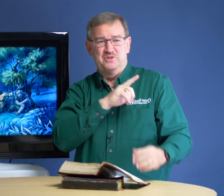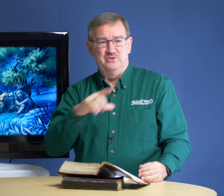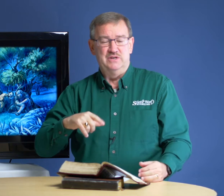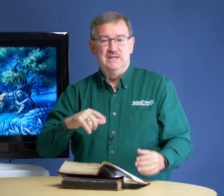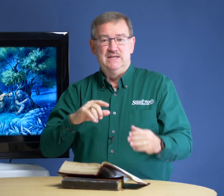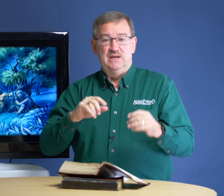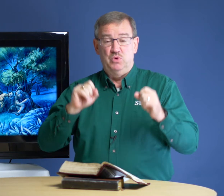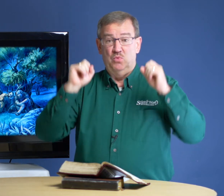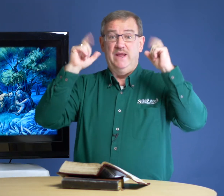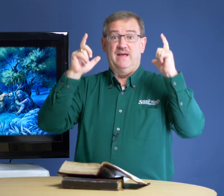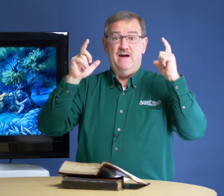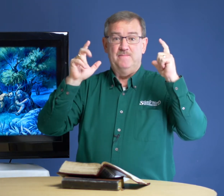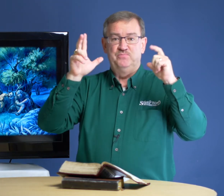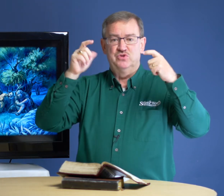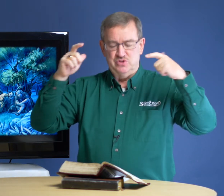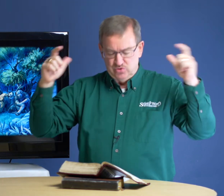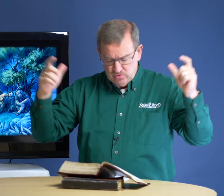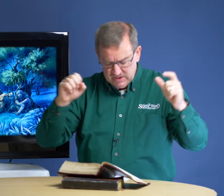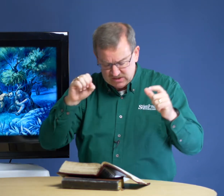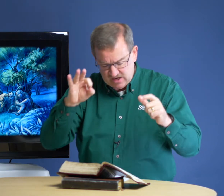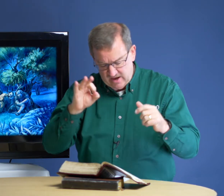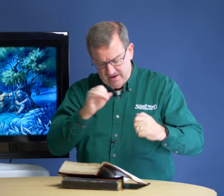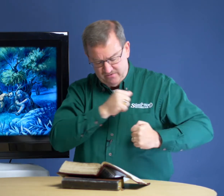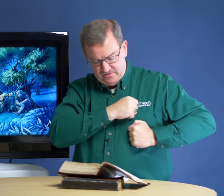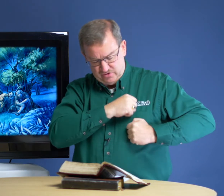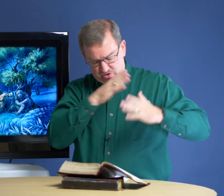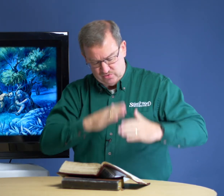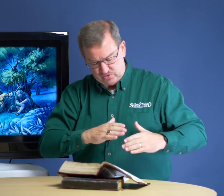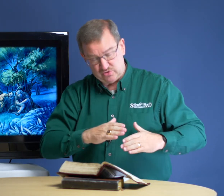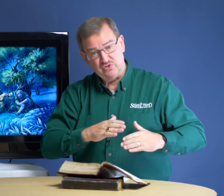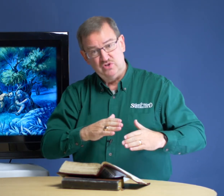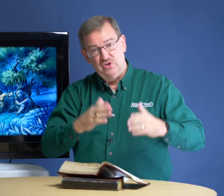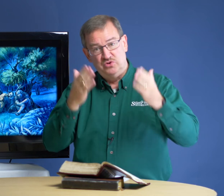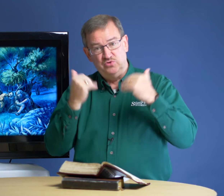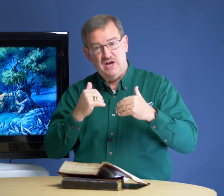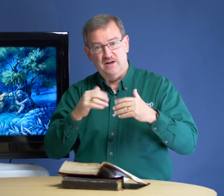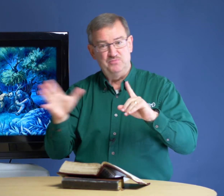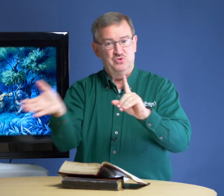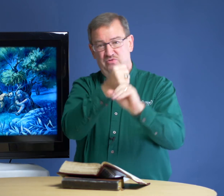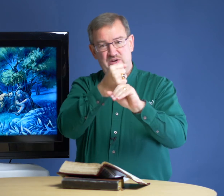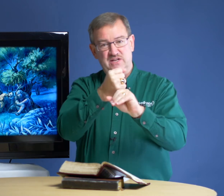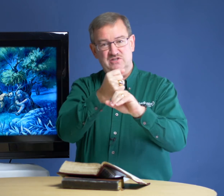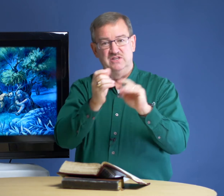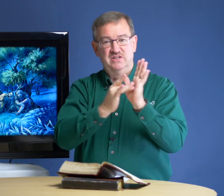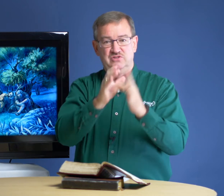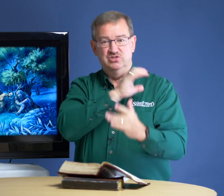Lord. We wake up to the noise of the soldiers who come to arrest Jesus